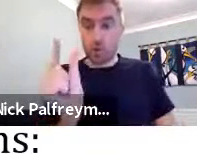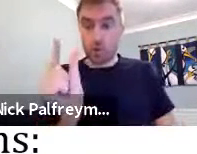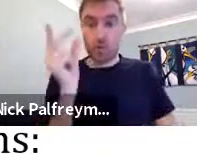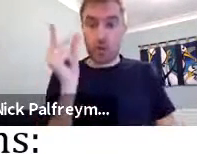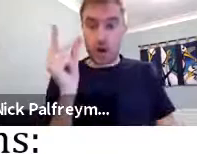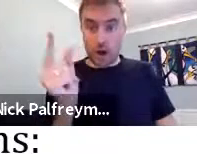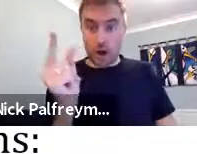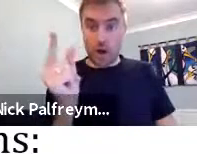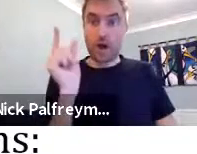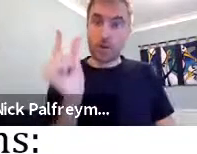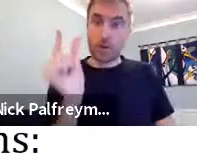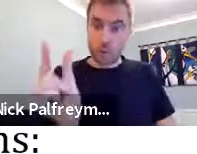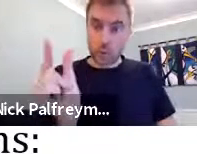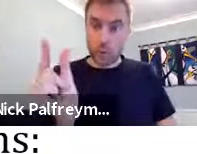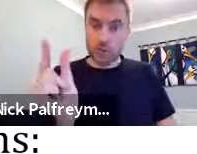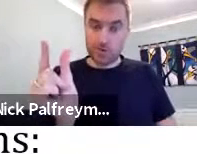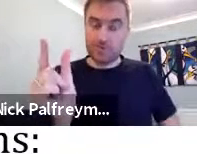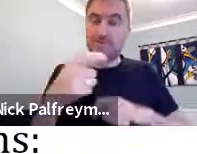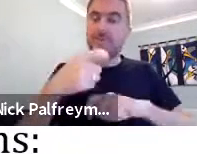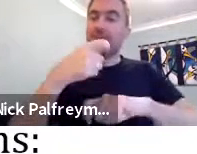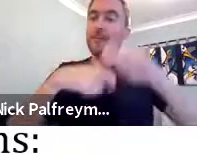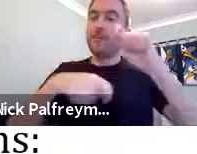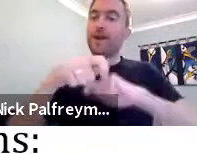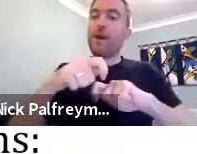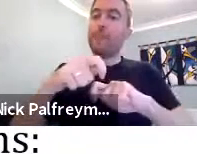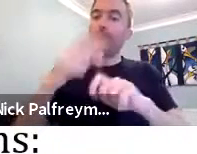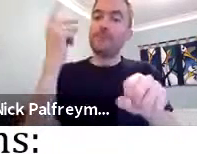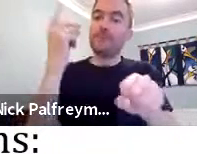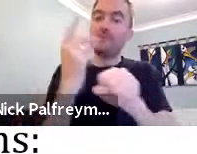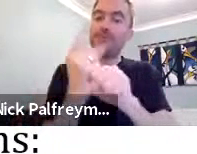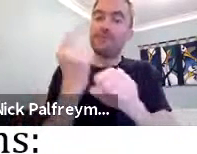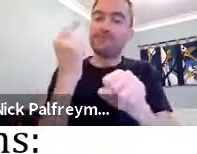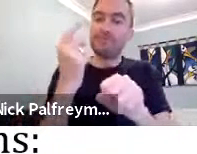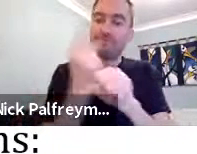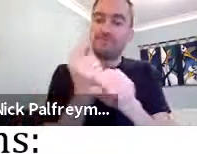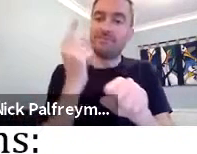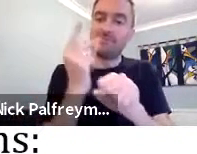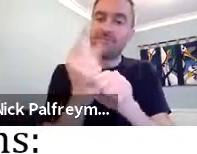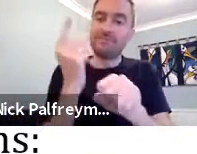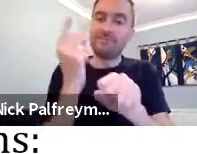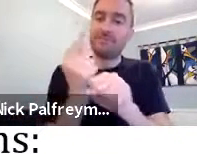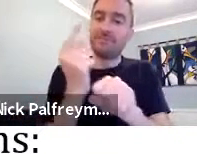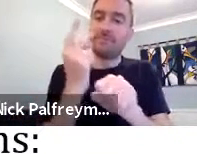G-U-R-U. And it's become this.